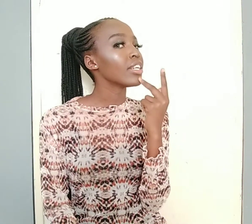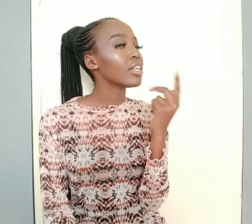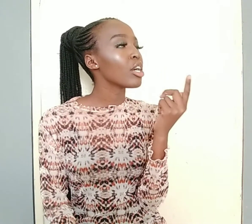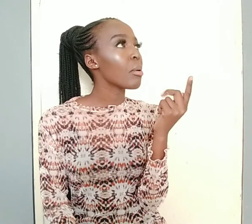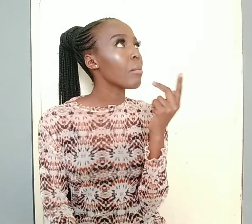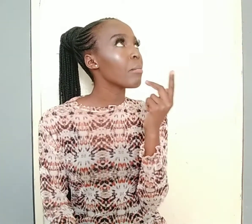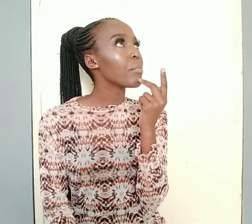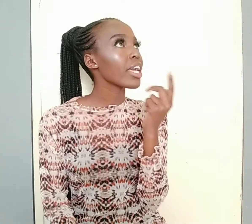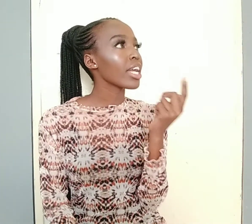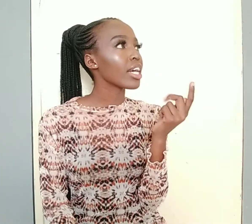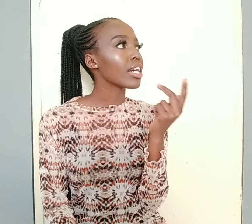Pink.